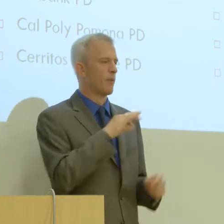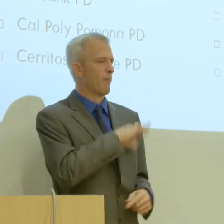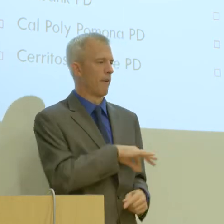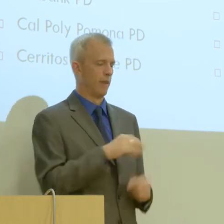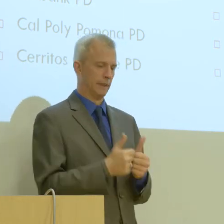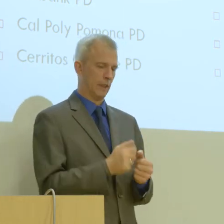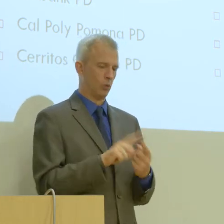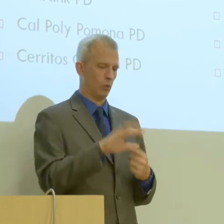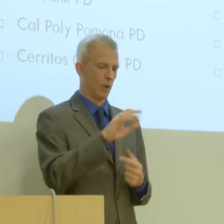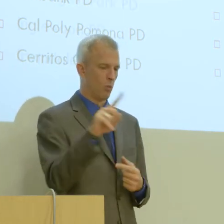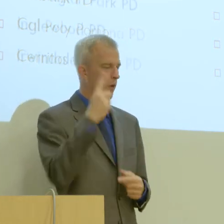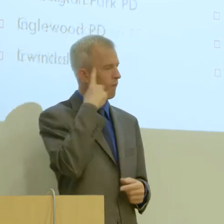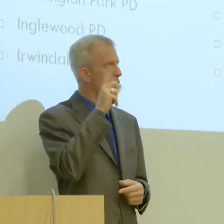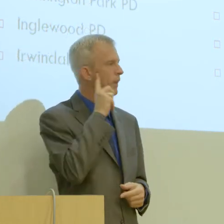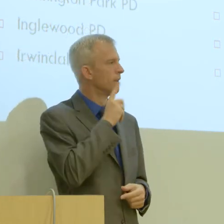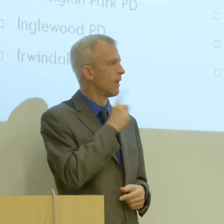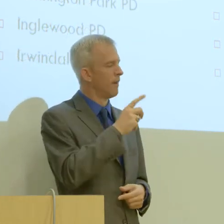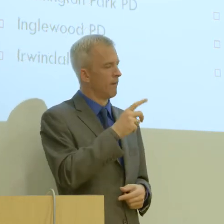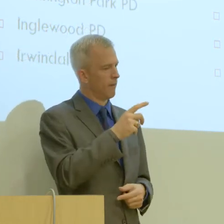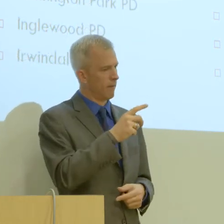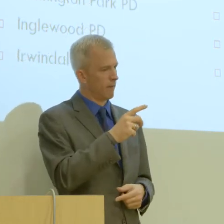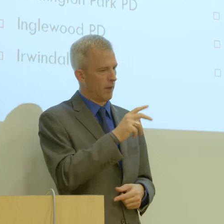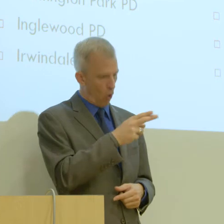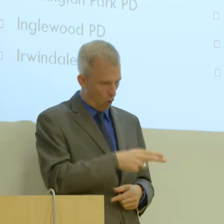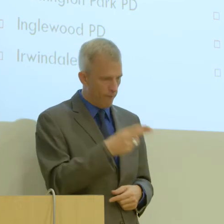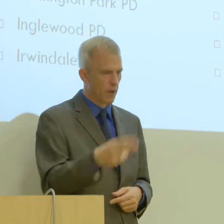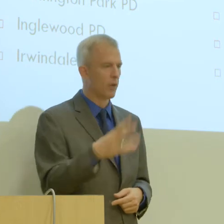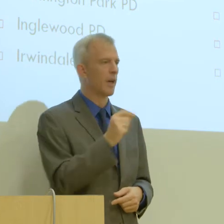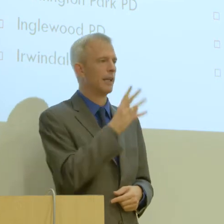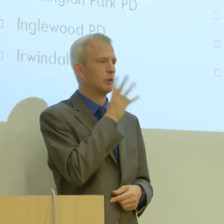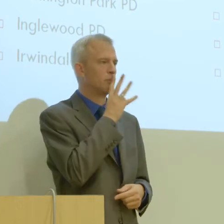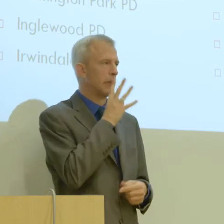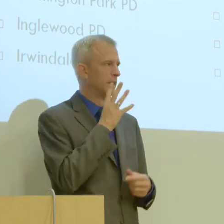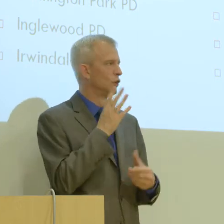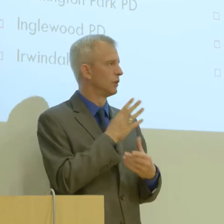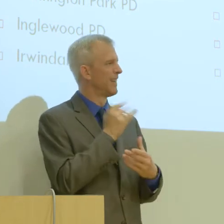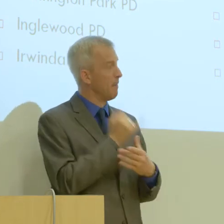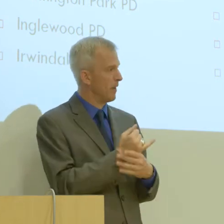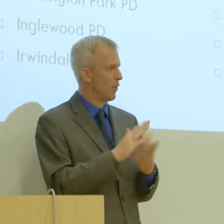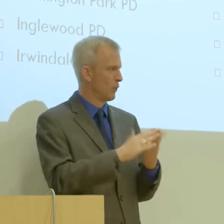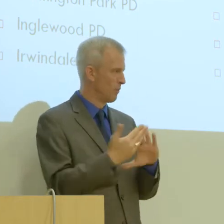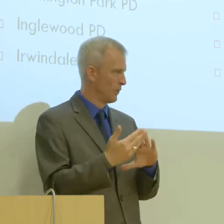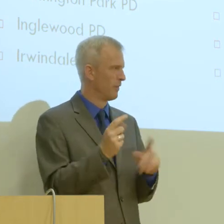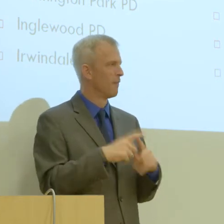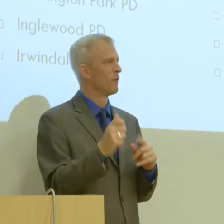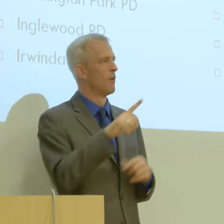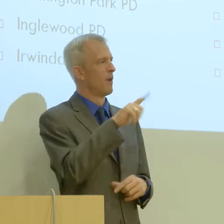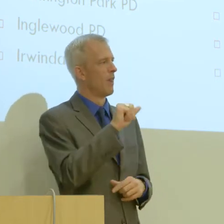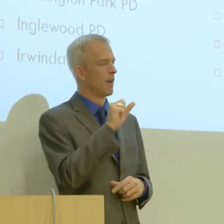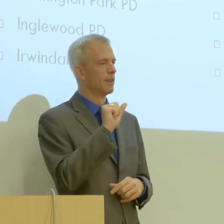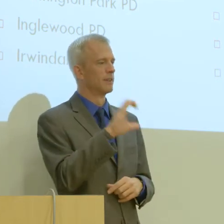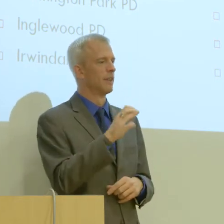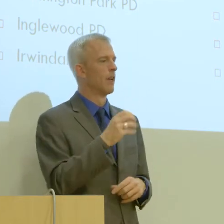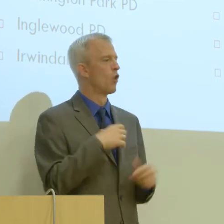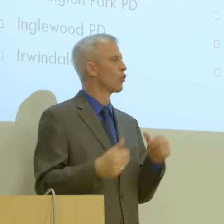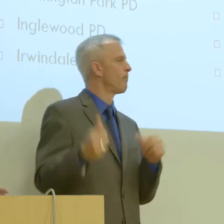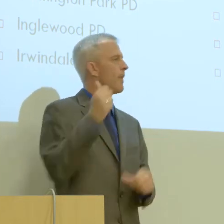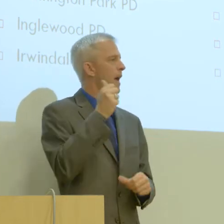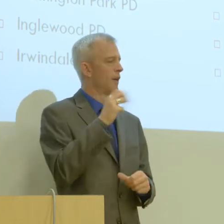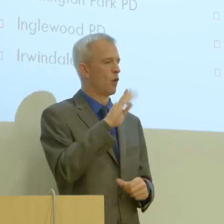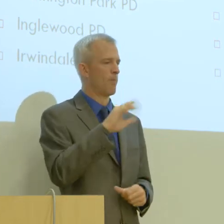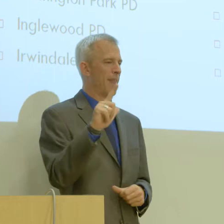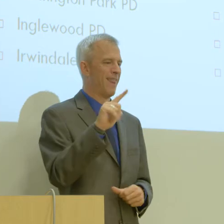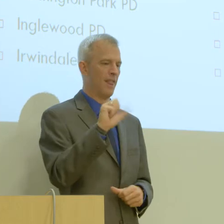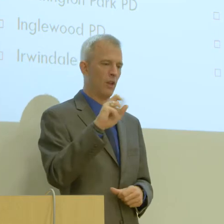for the deaf and the hard of hearing and the speech impaired community. From the Los Angeles County Sheriff's Office, I've got Commander Bill Song, and he's going to talk about the overall